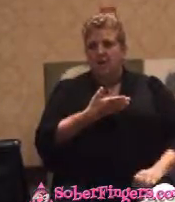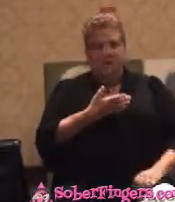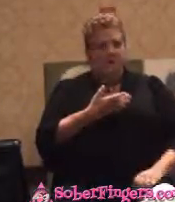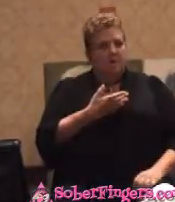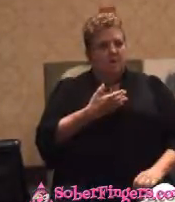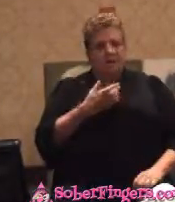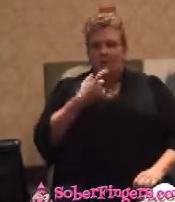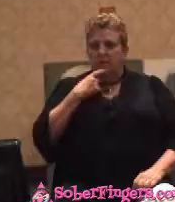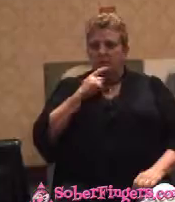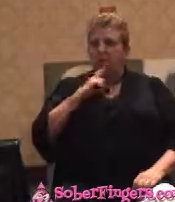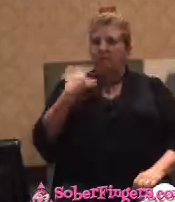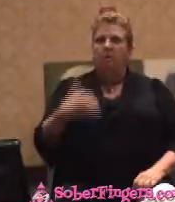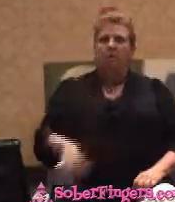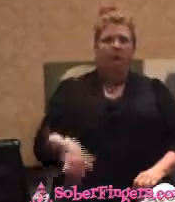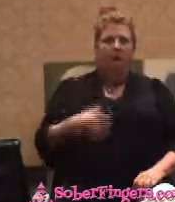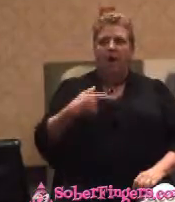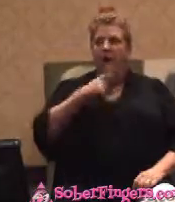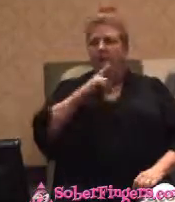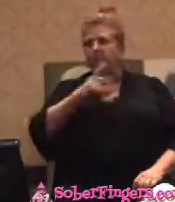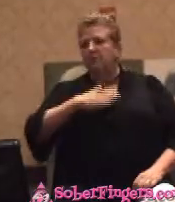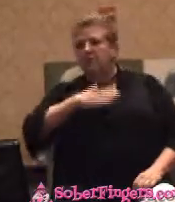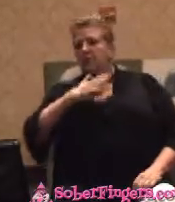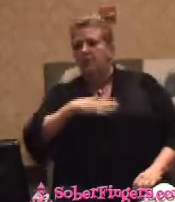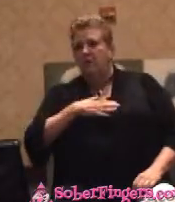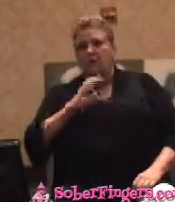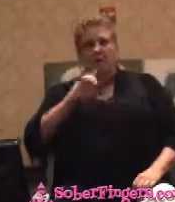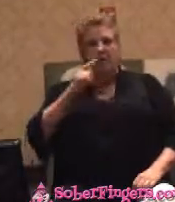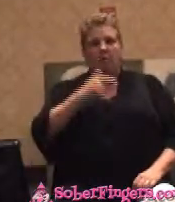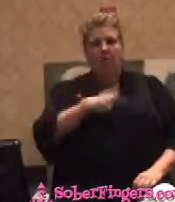delighted. My God, we wondered what was wrong with you.